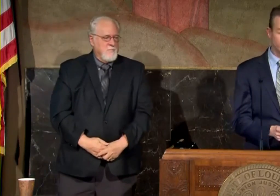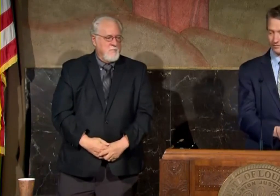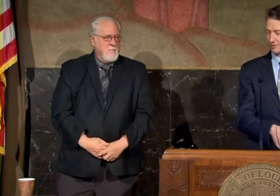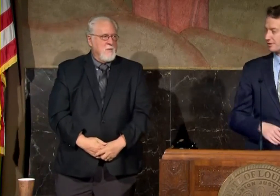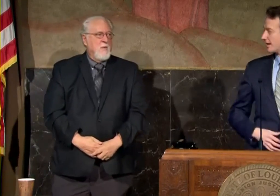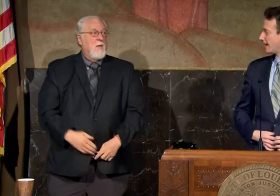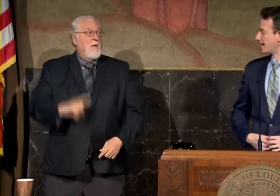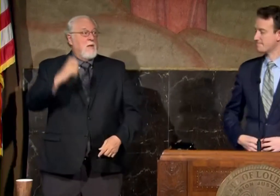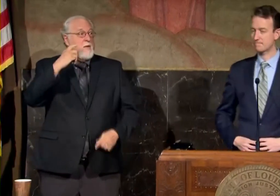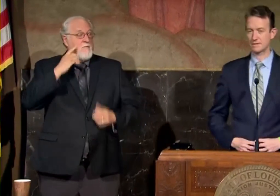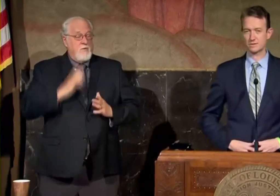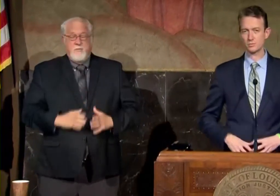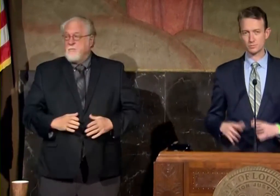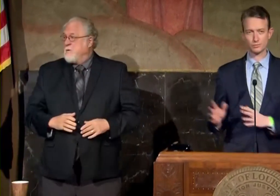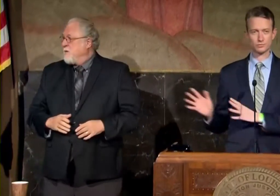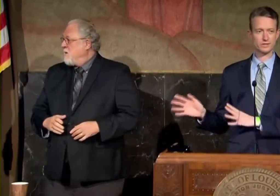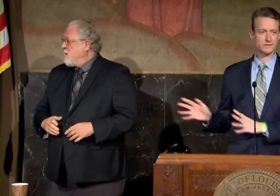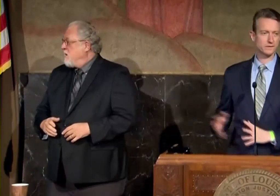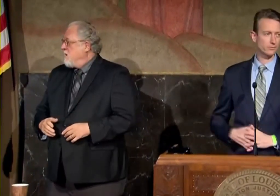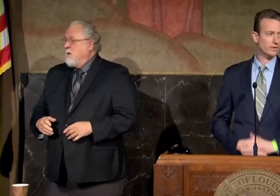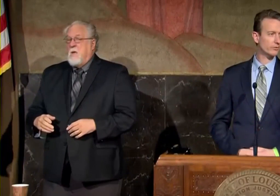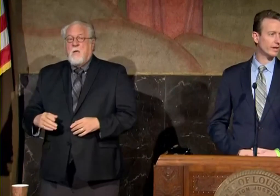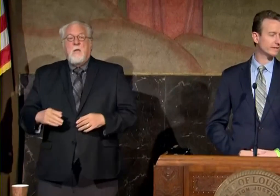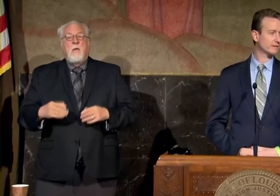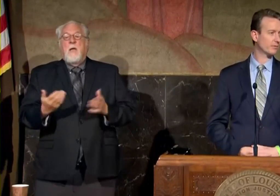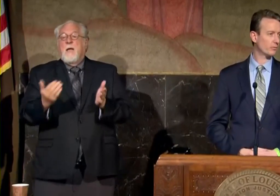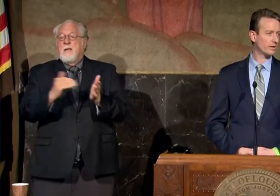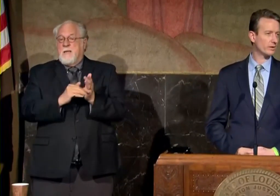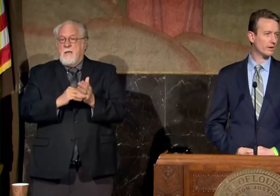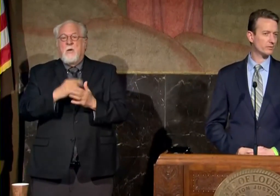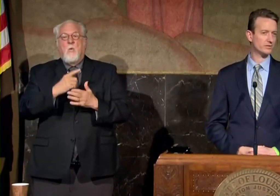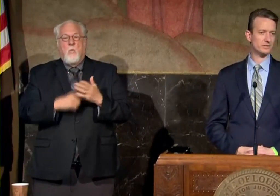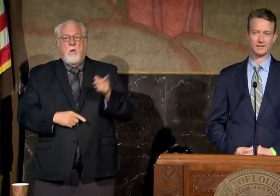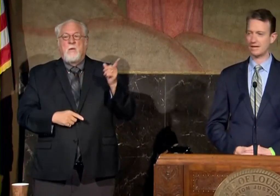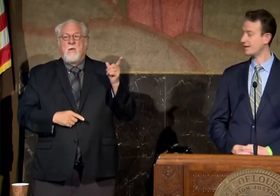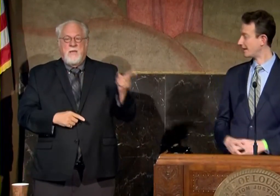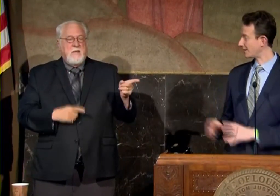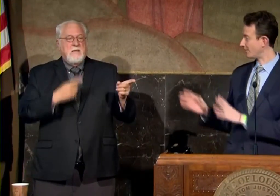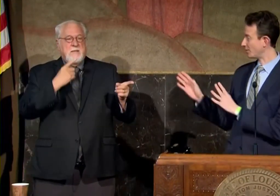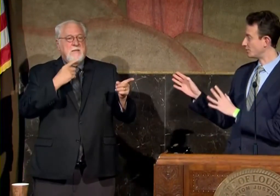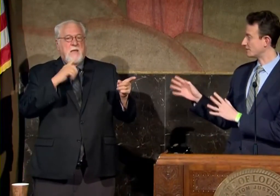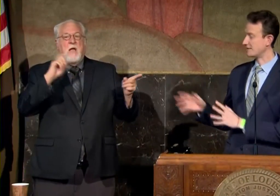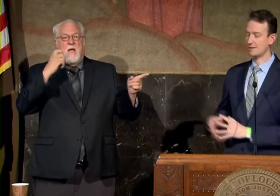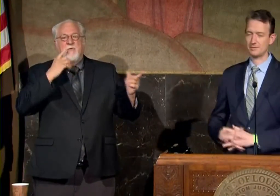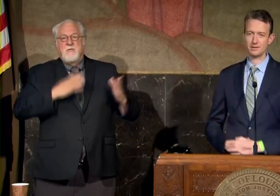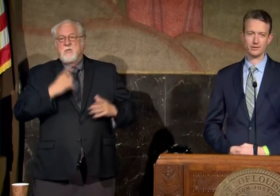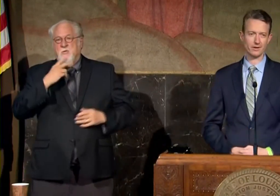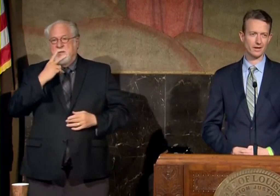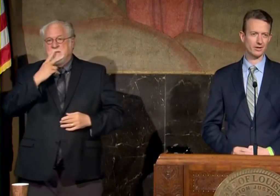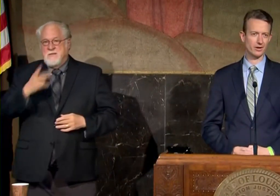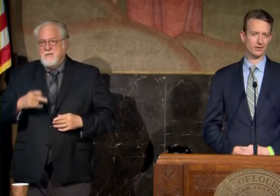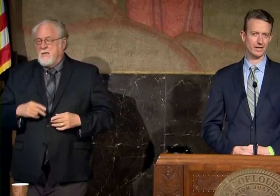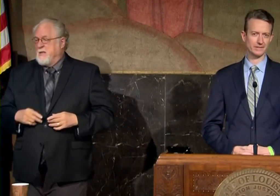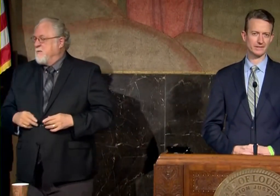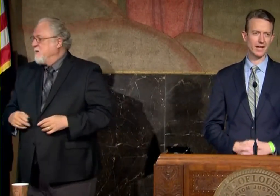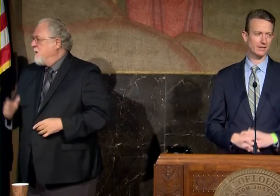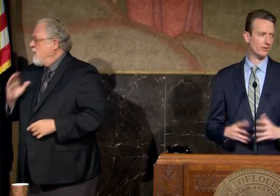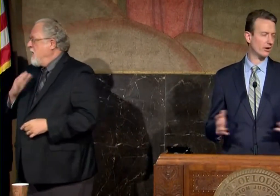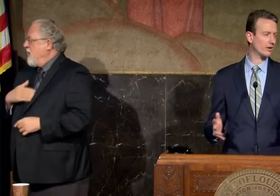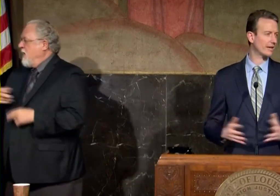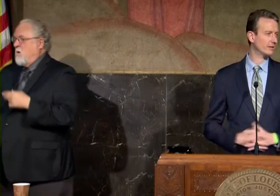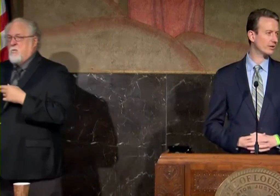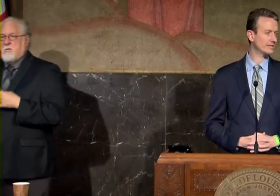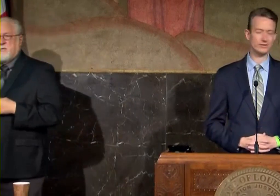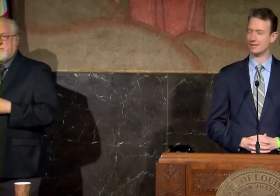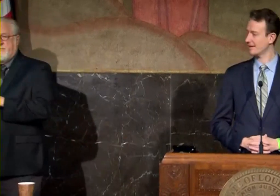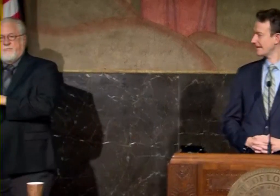Dr. Governor so just to reiterate some of what was just said and what you can see up here on our slide of